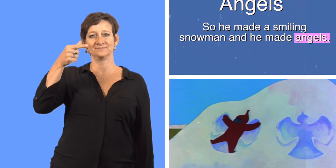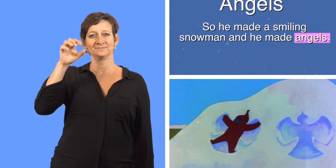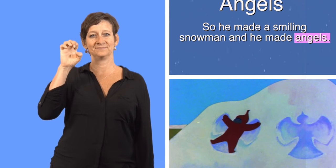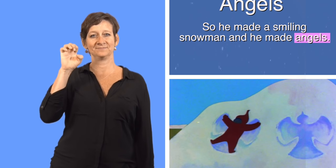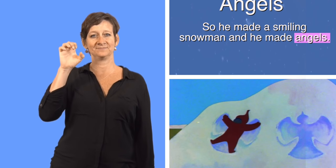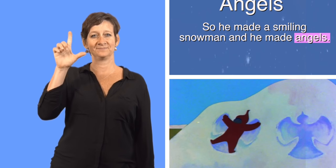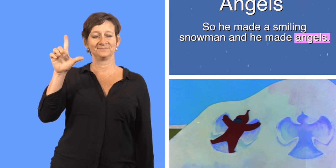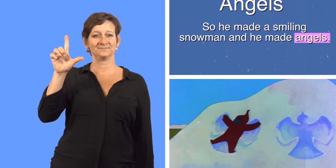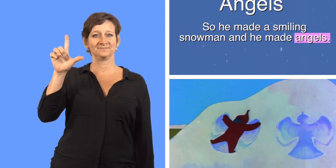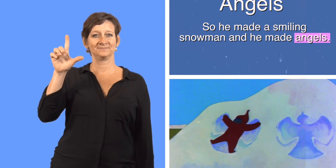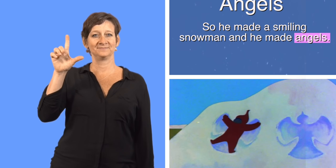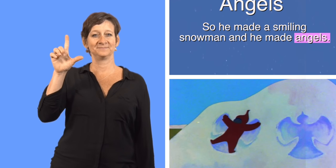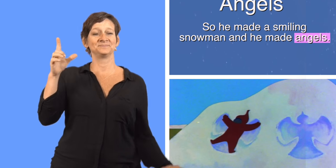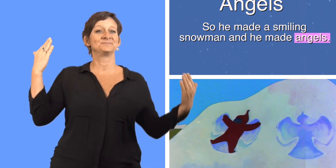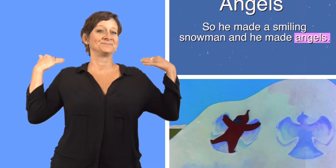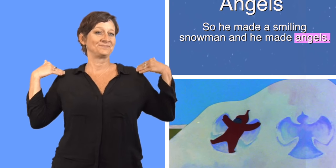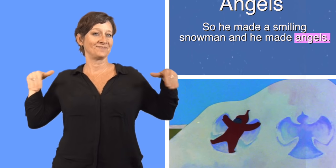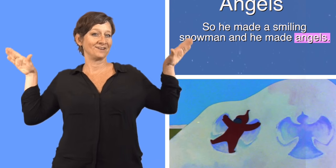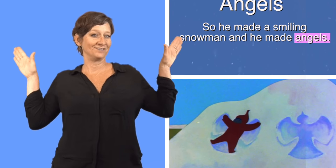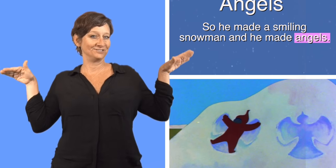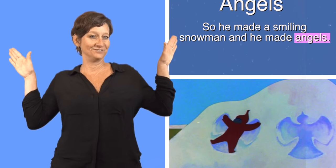Angels, angels